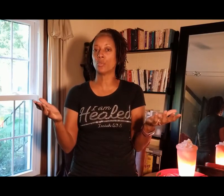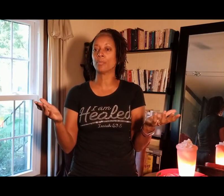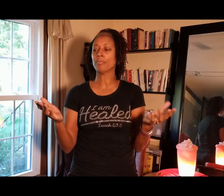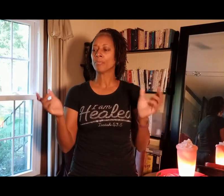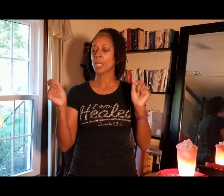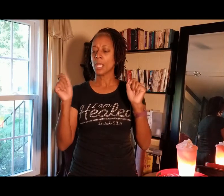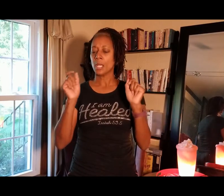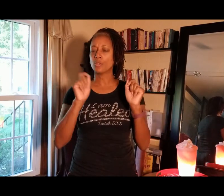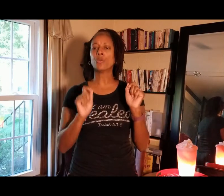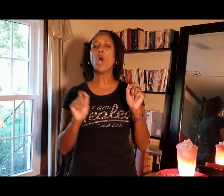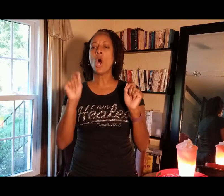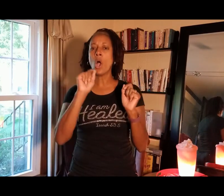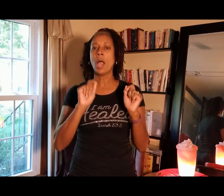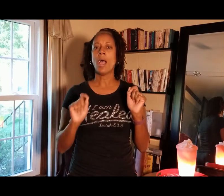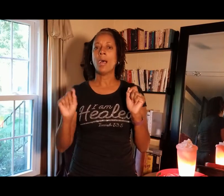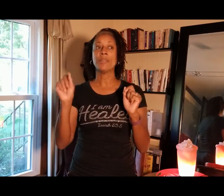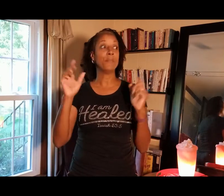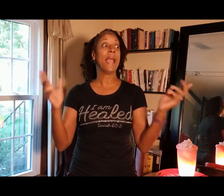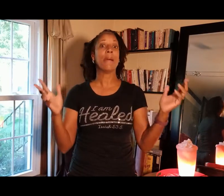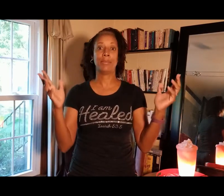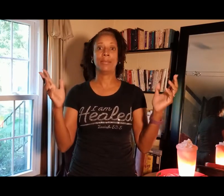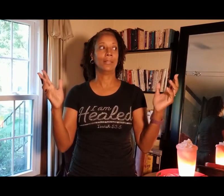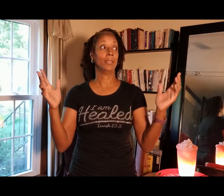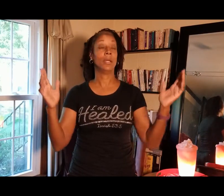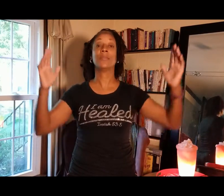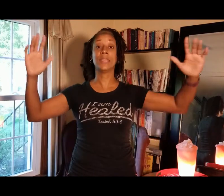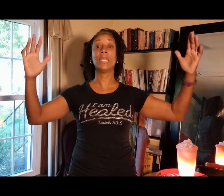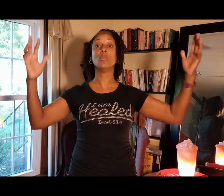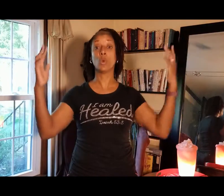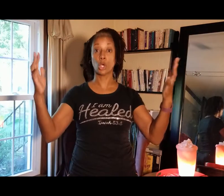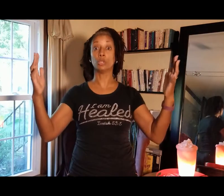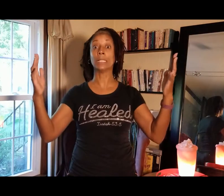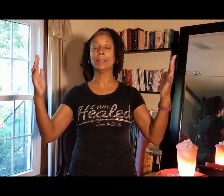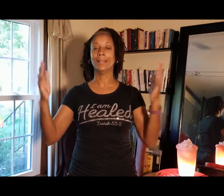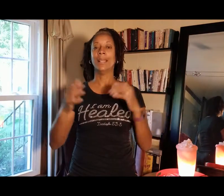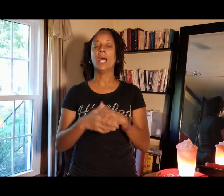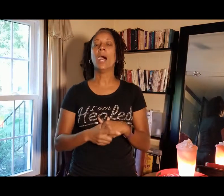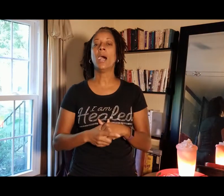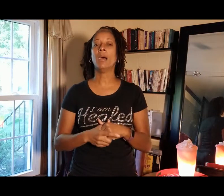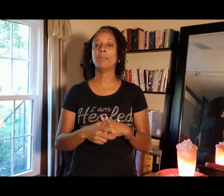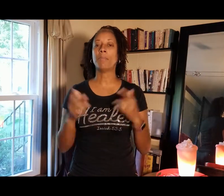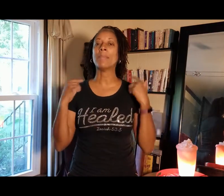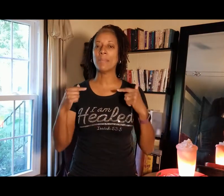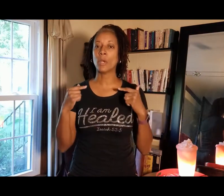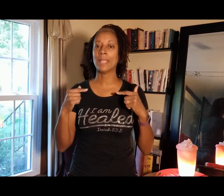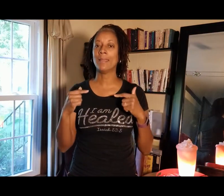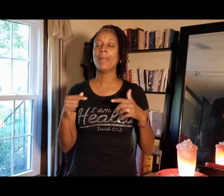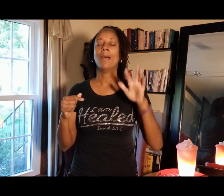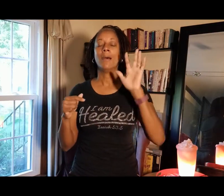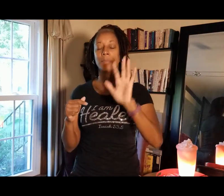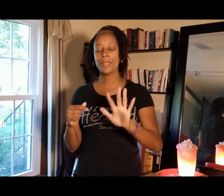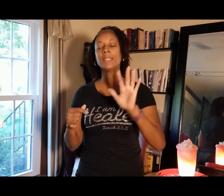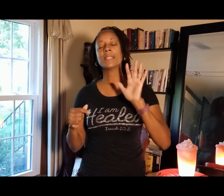draw the map, the world, uh, by memory. This